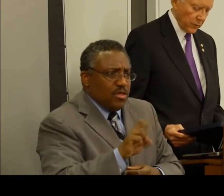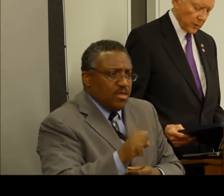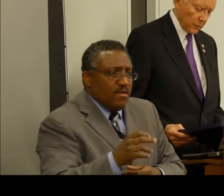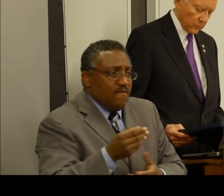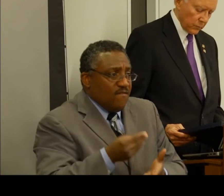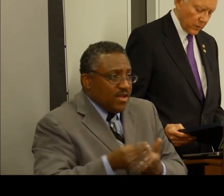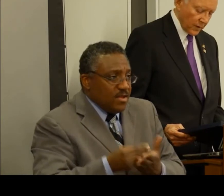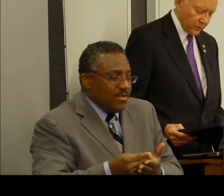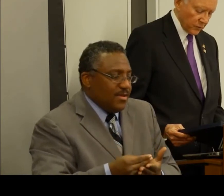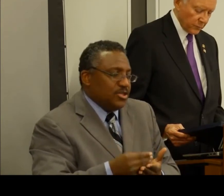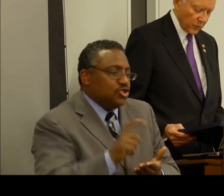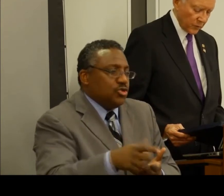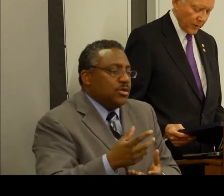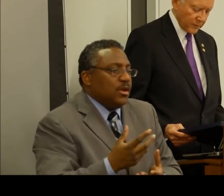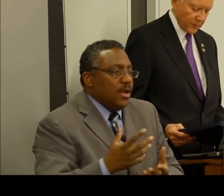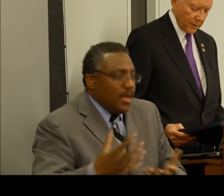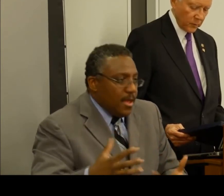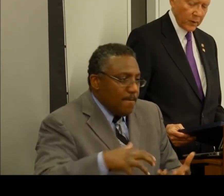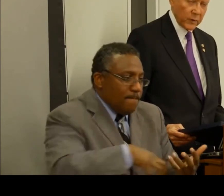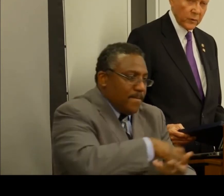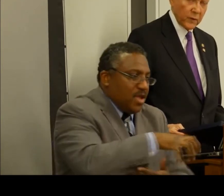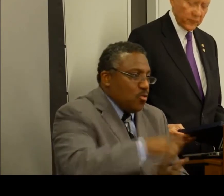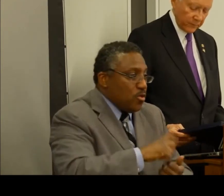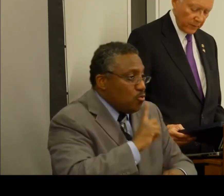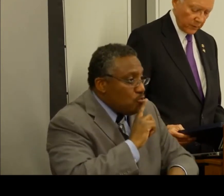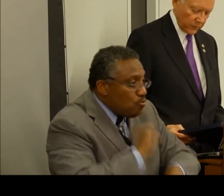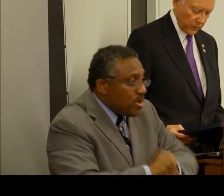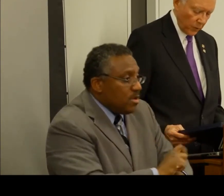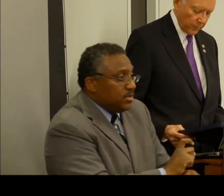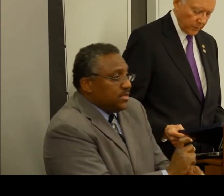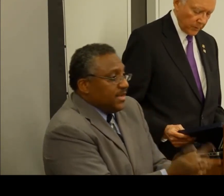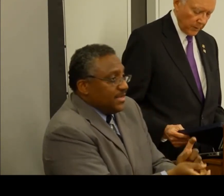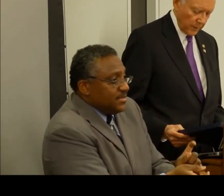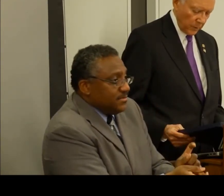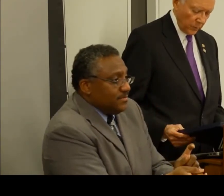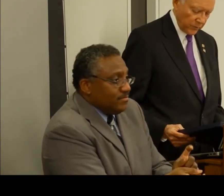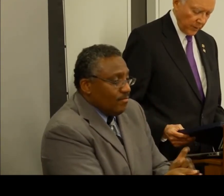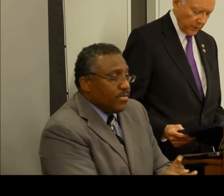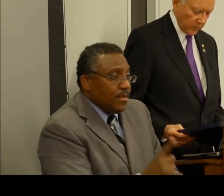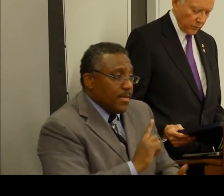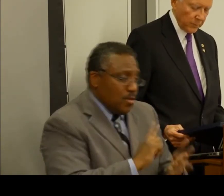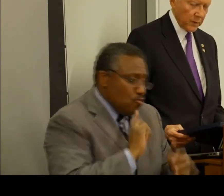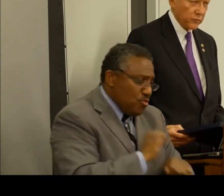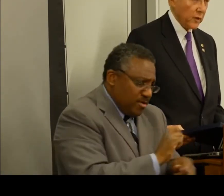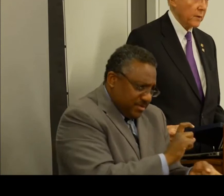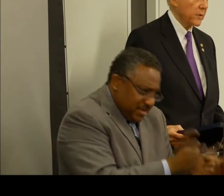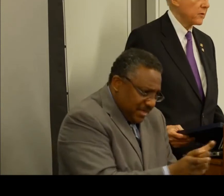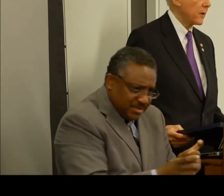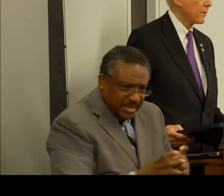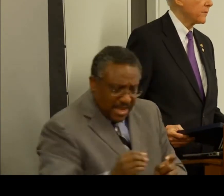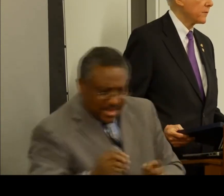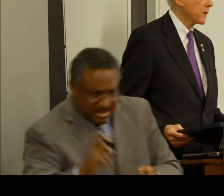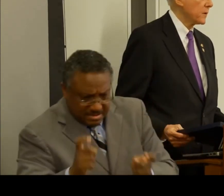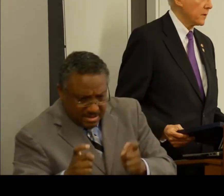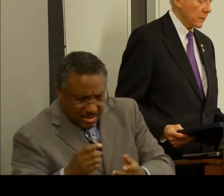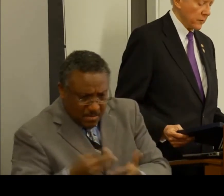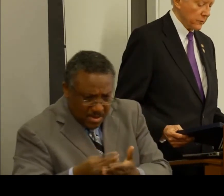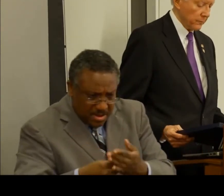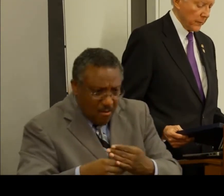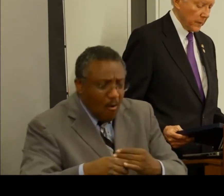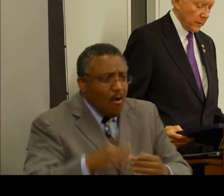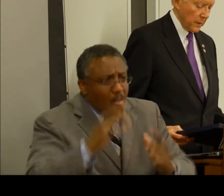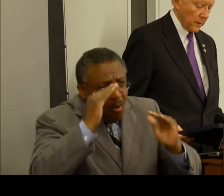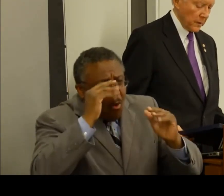so that we're not just procrastinating while we cross our fingers and hope that we'll somehow do a better job in 10 or 15